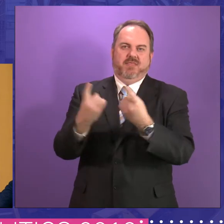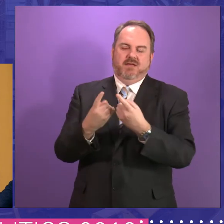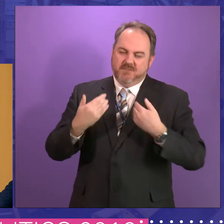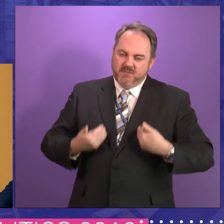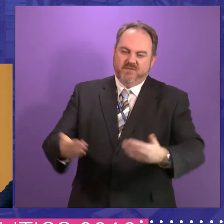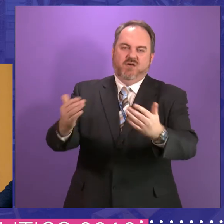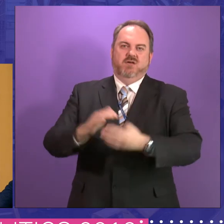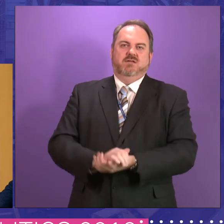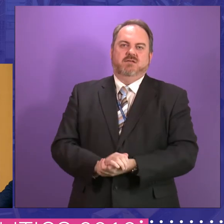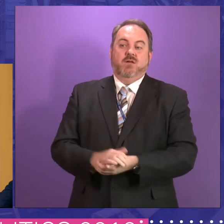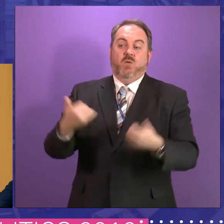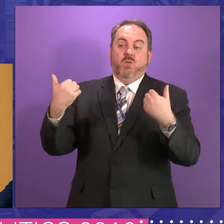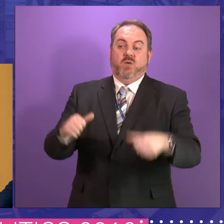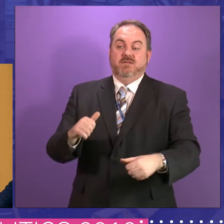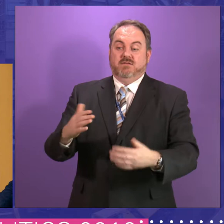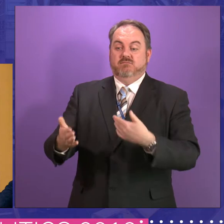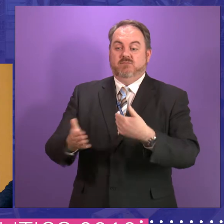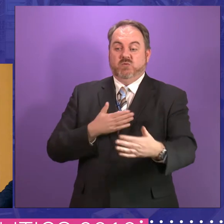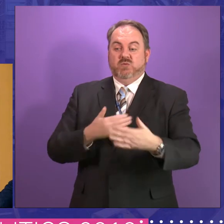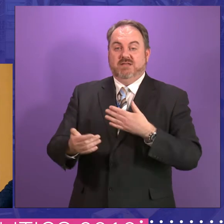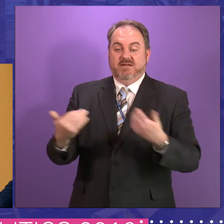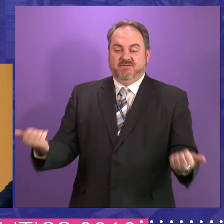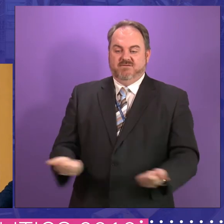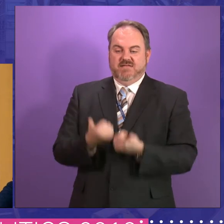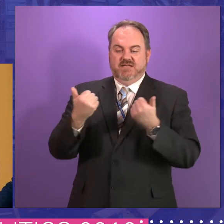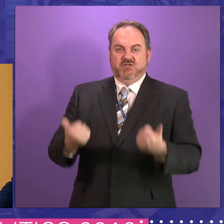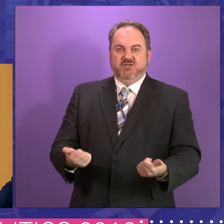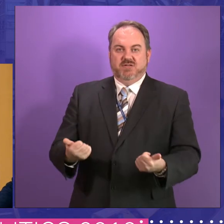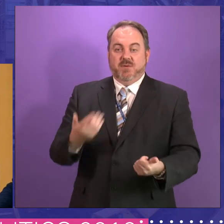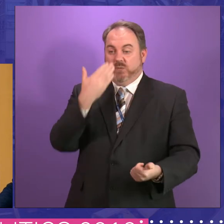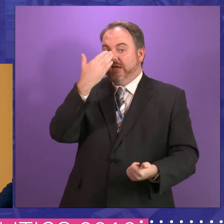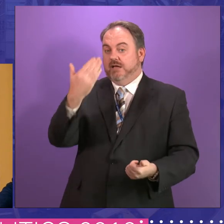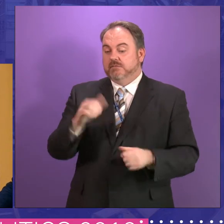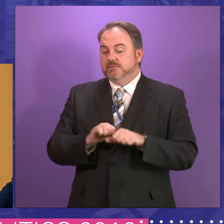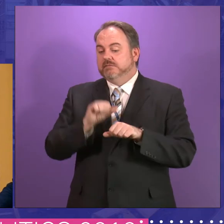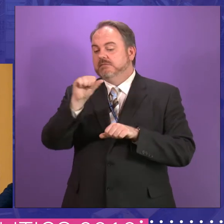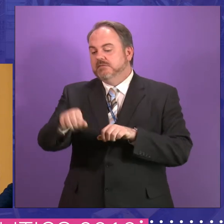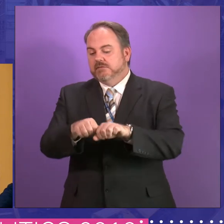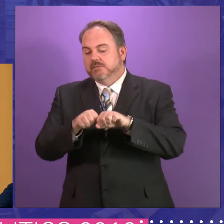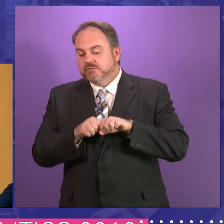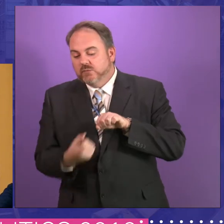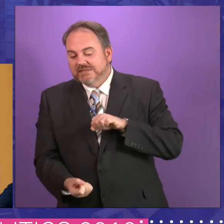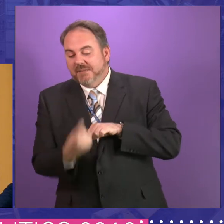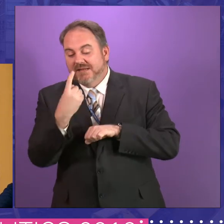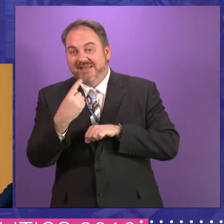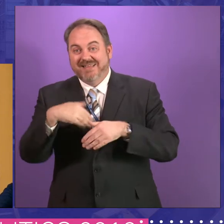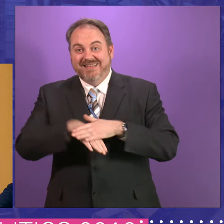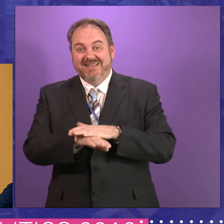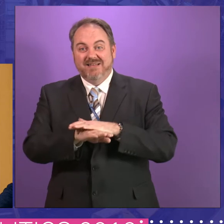I think once that has happened, and we cannot tell what's going to happen in the House of Commons.